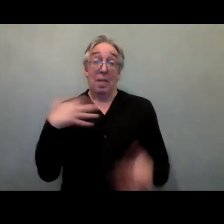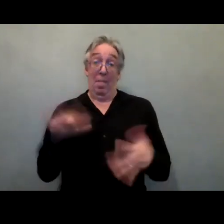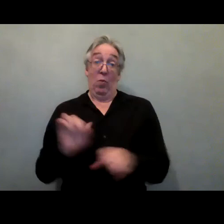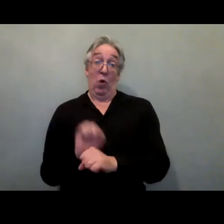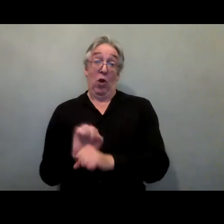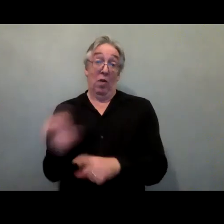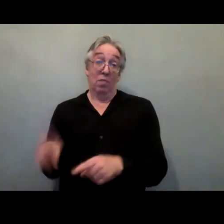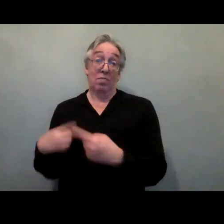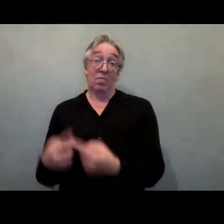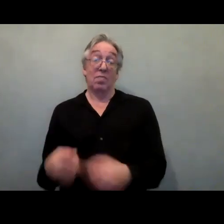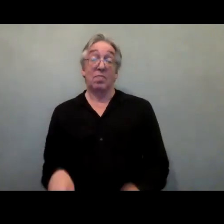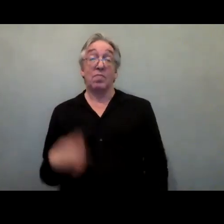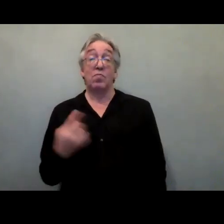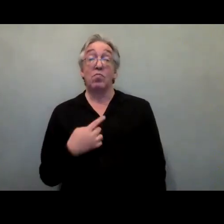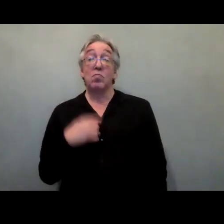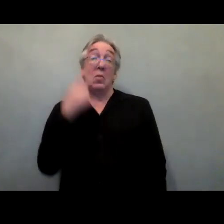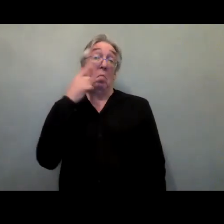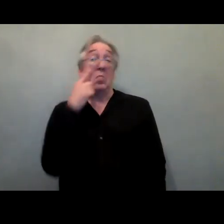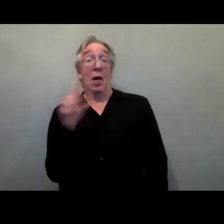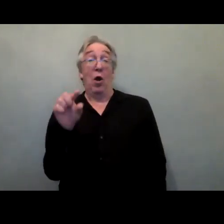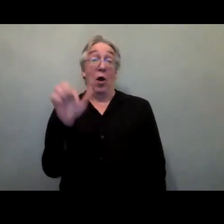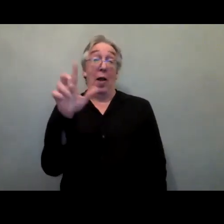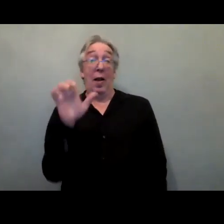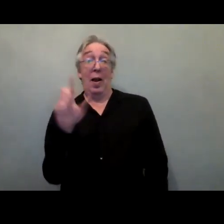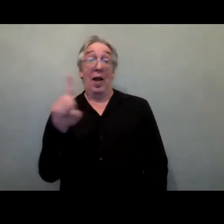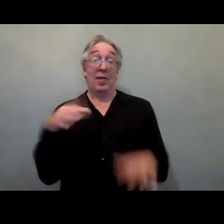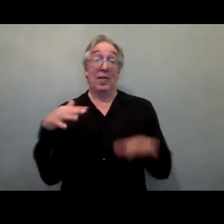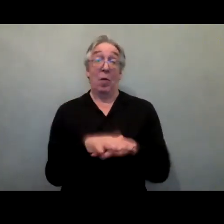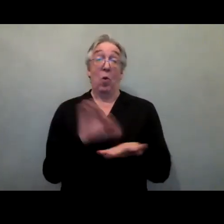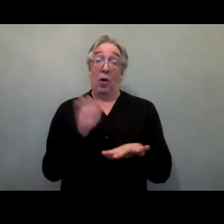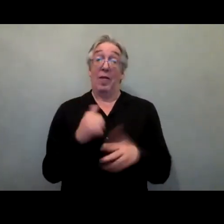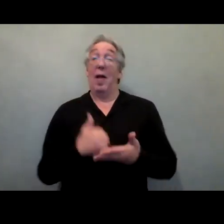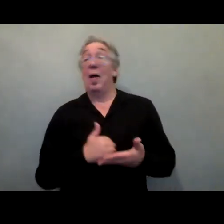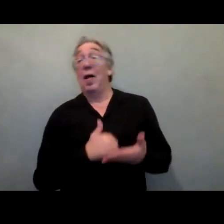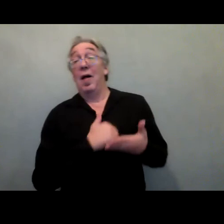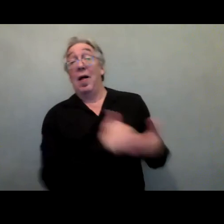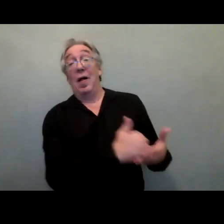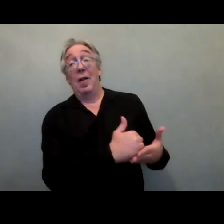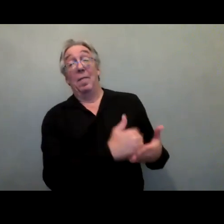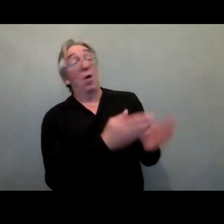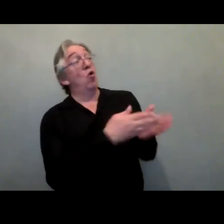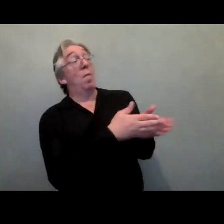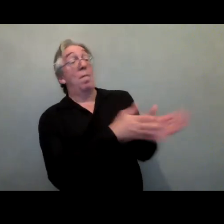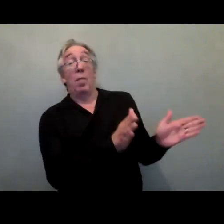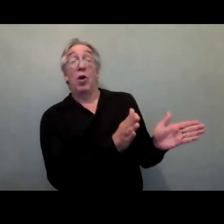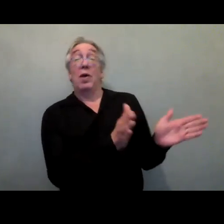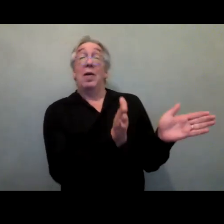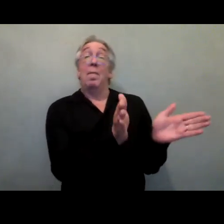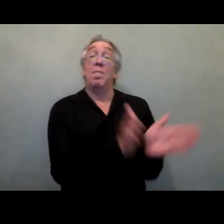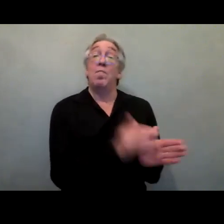What would make it easier for GLAAD members to persuade their colleagues working in those mainstream public private sector partnerships,